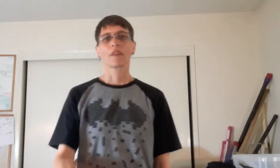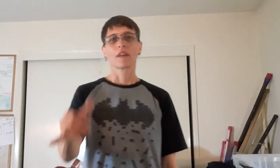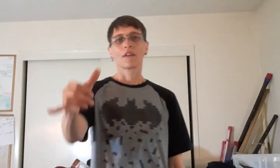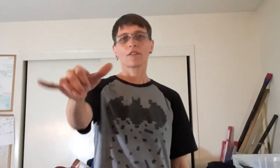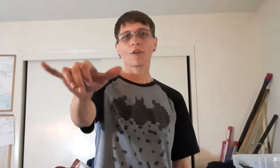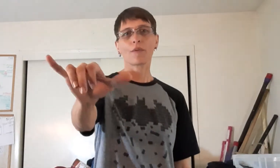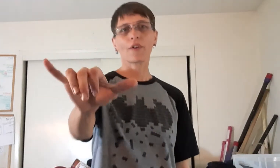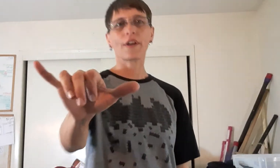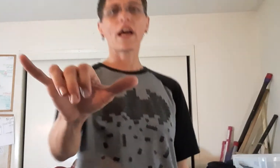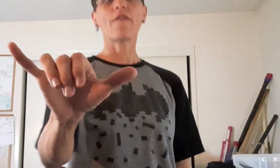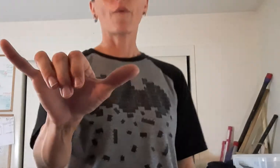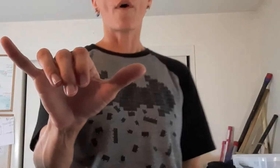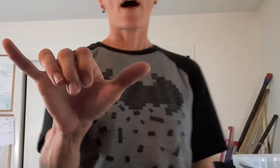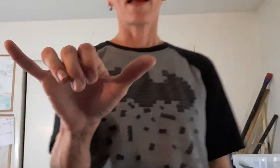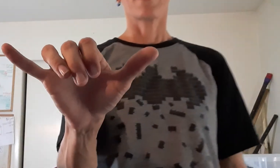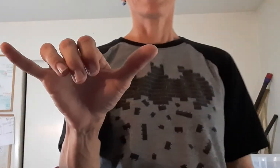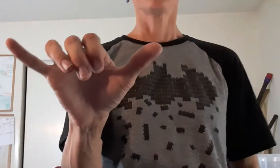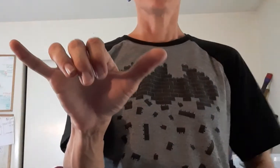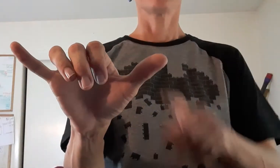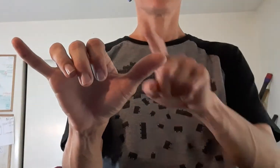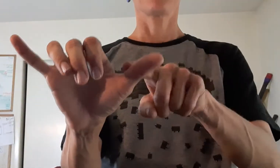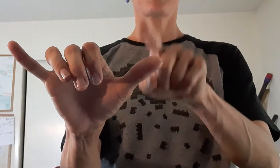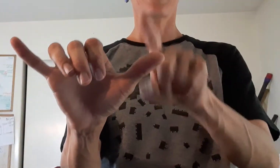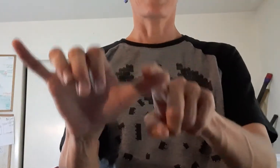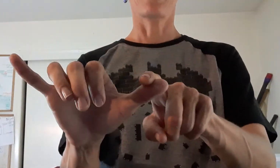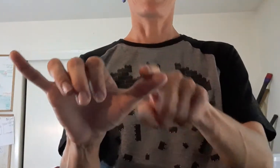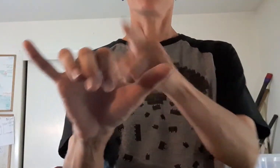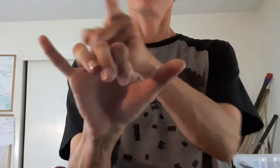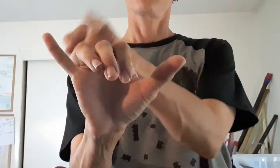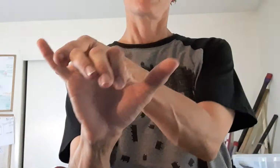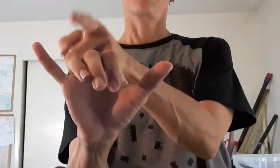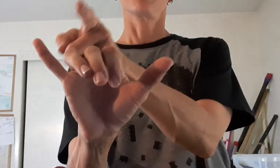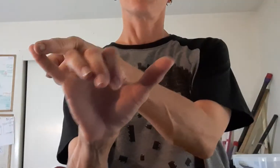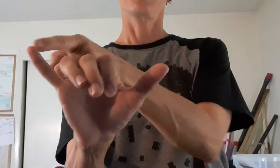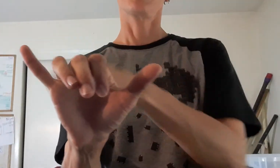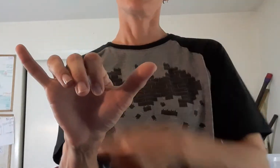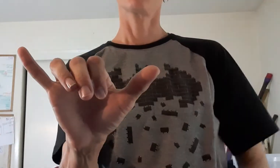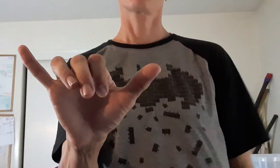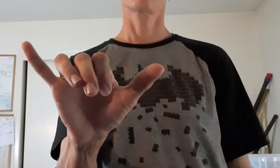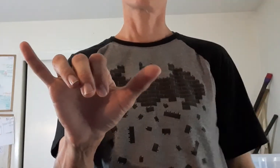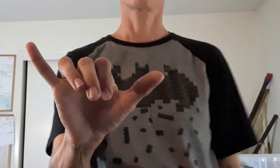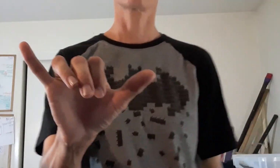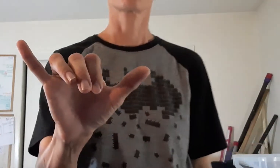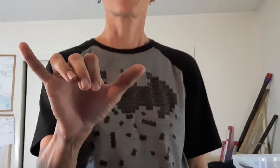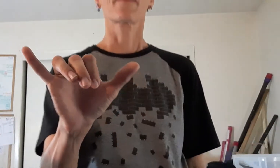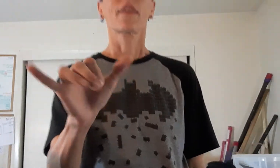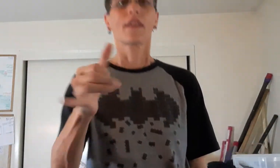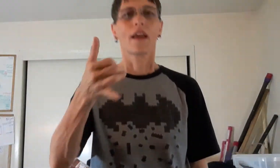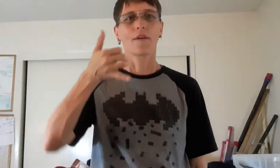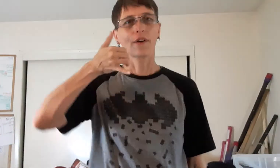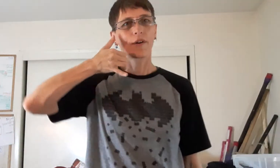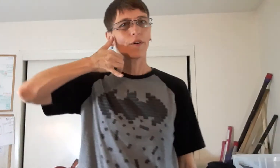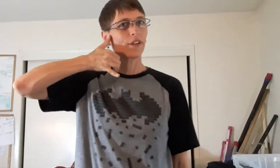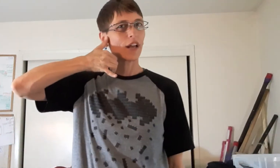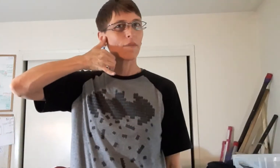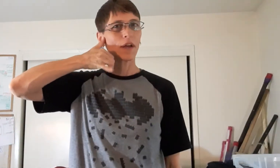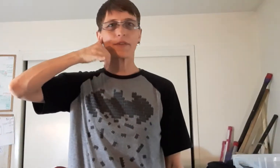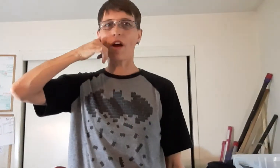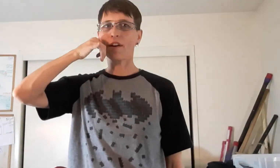So we're going to have a Y hand with a thumb and a pinky and we're going to hold it up like we're talking